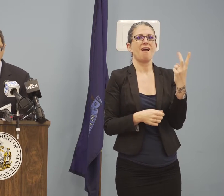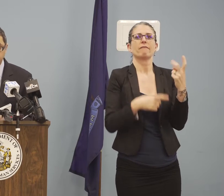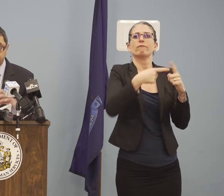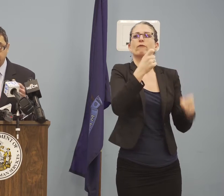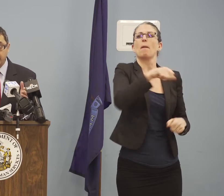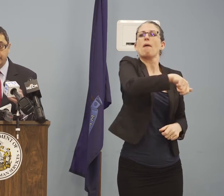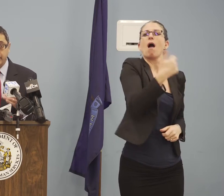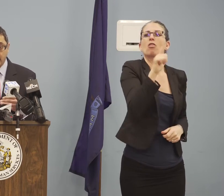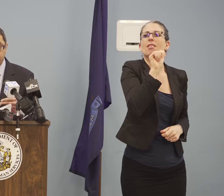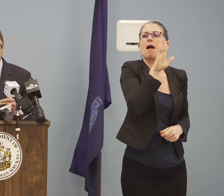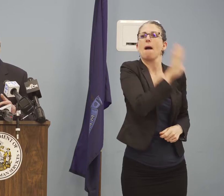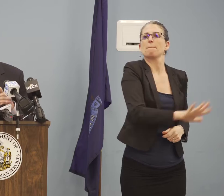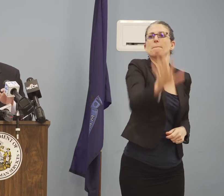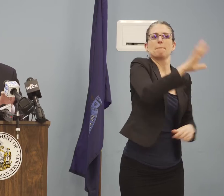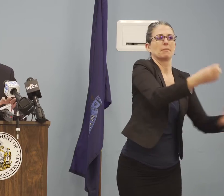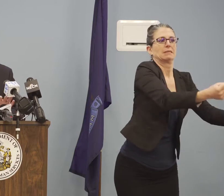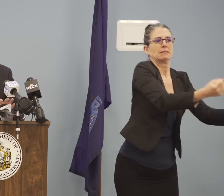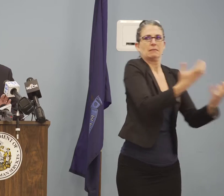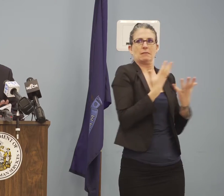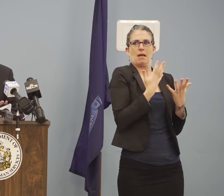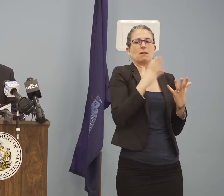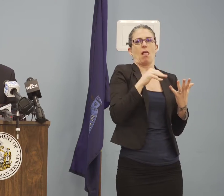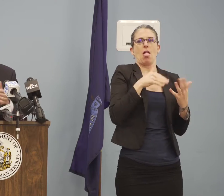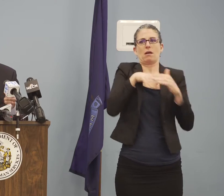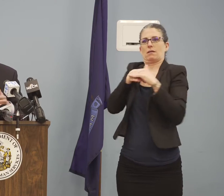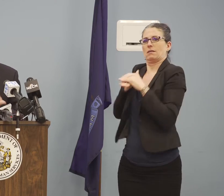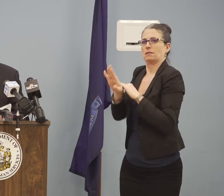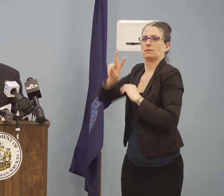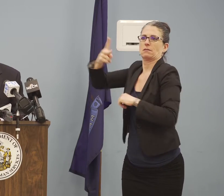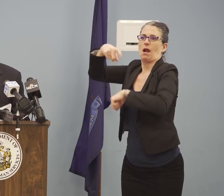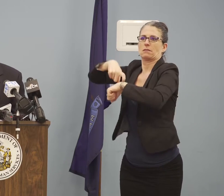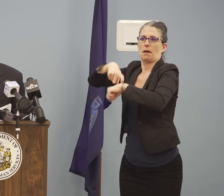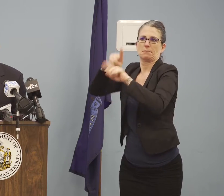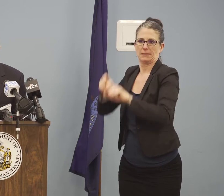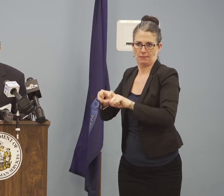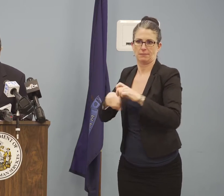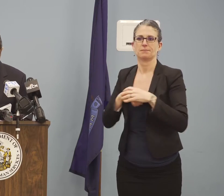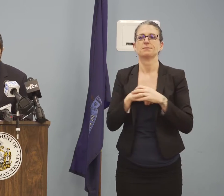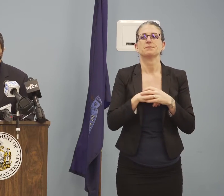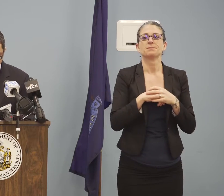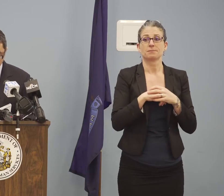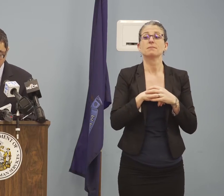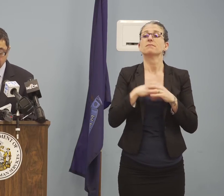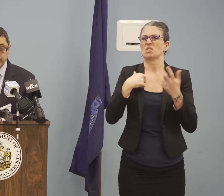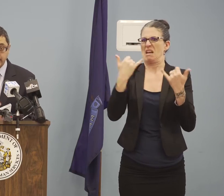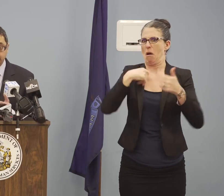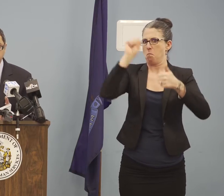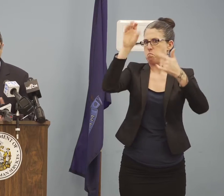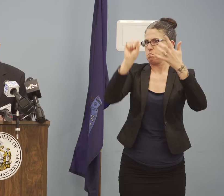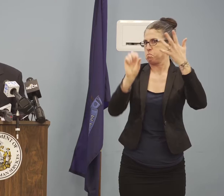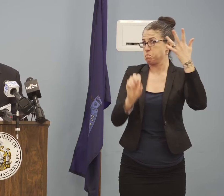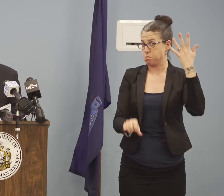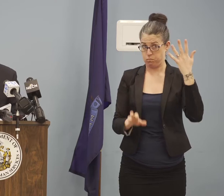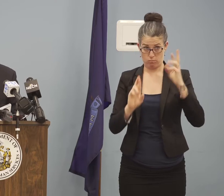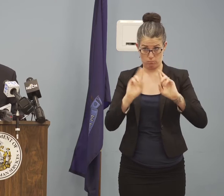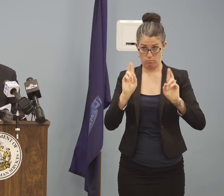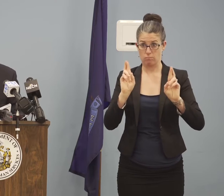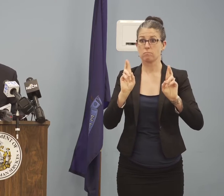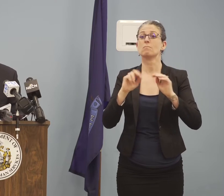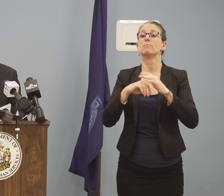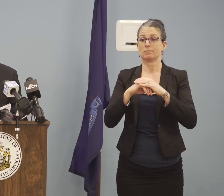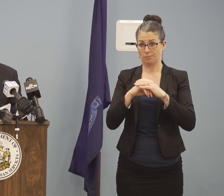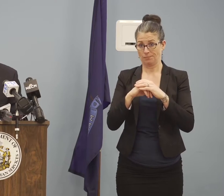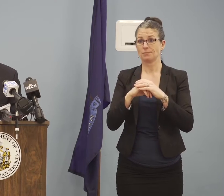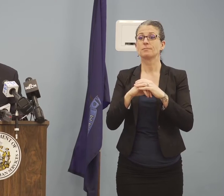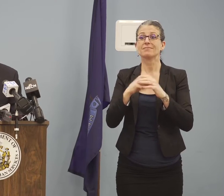I'd like to just run through the numbers just very, very quickly to ensure that there's no confusion. Yesterday, we noted that there